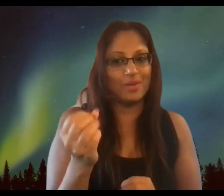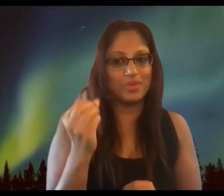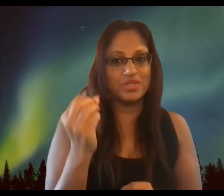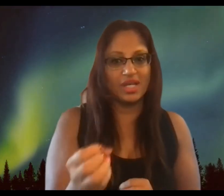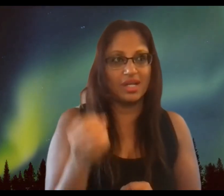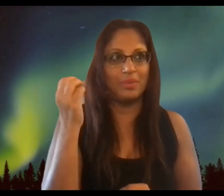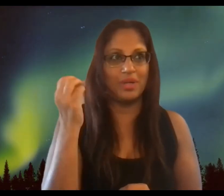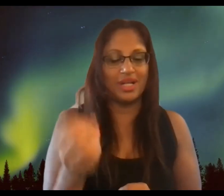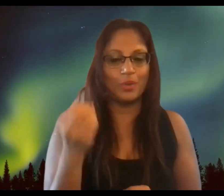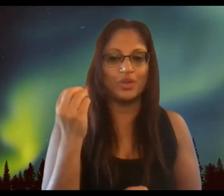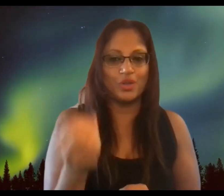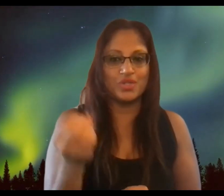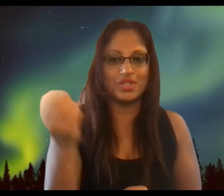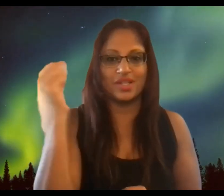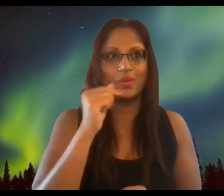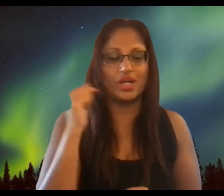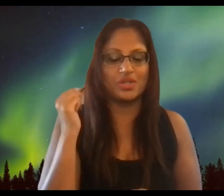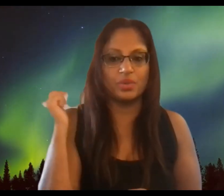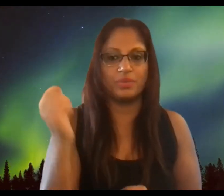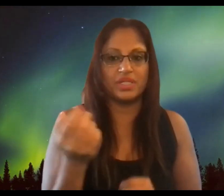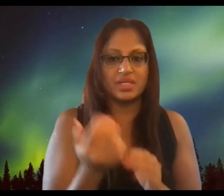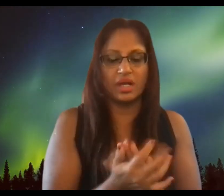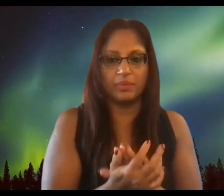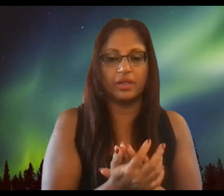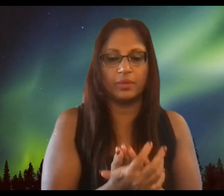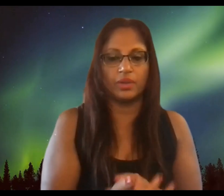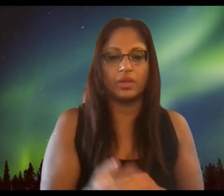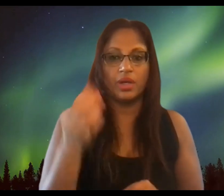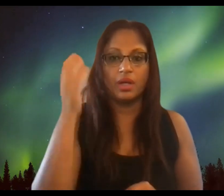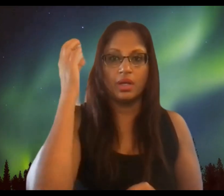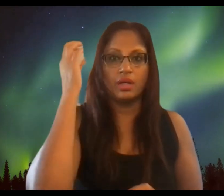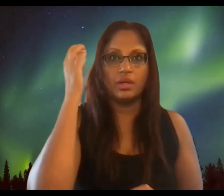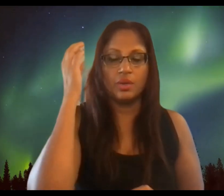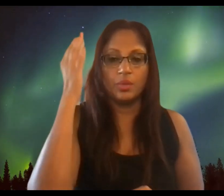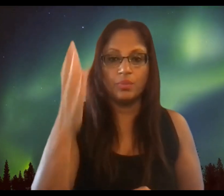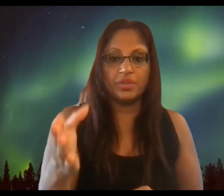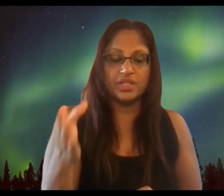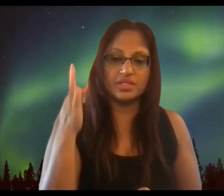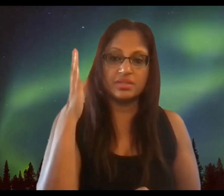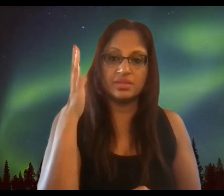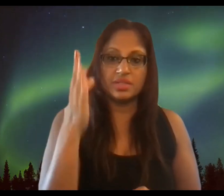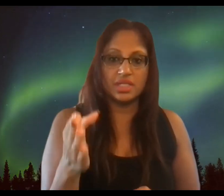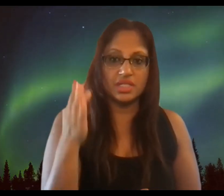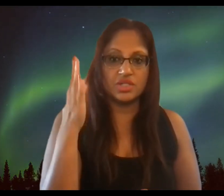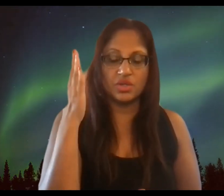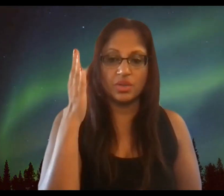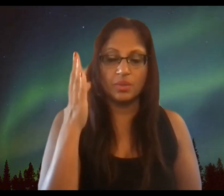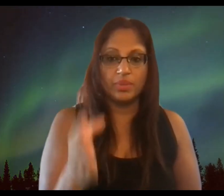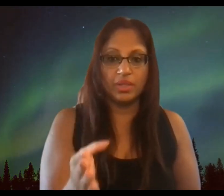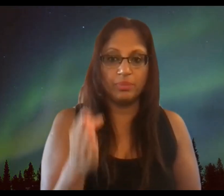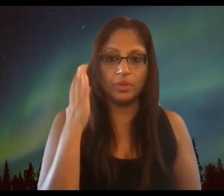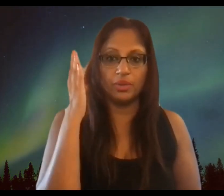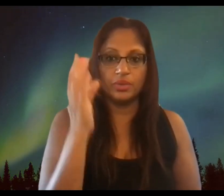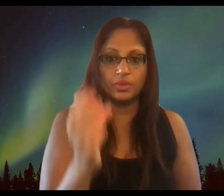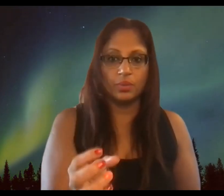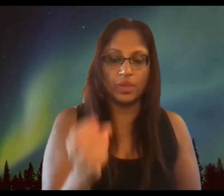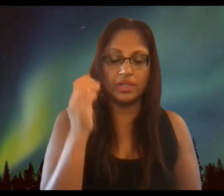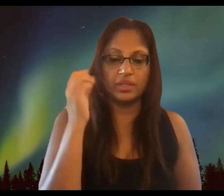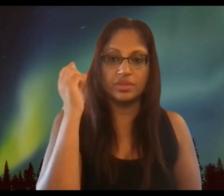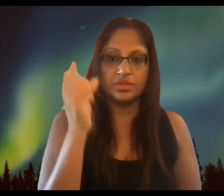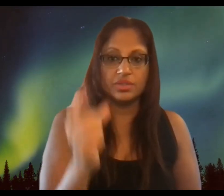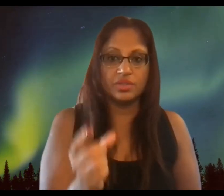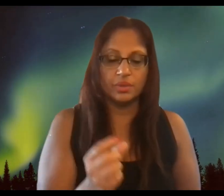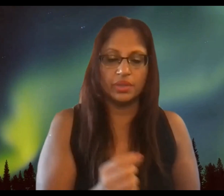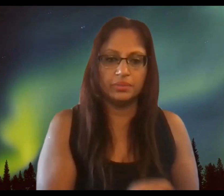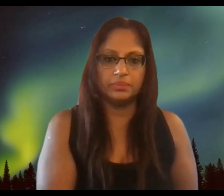99 of my network knows this otherwise you want to be inside my network please teach people the